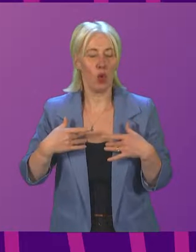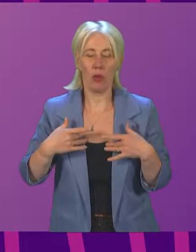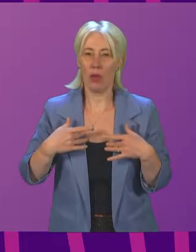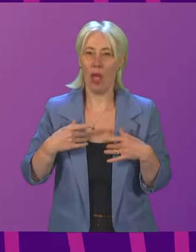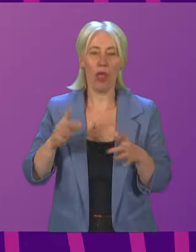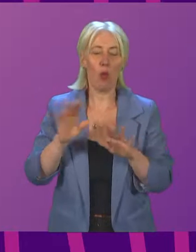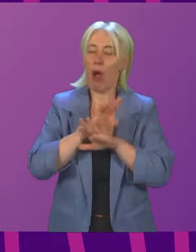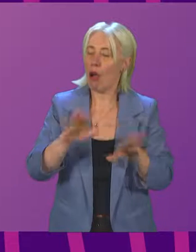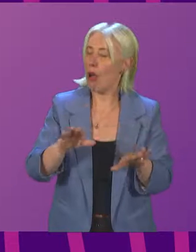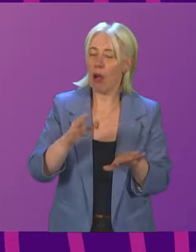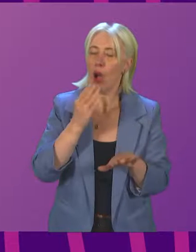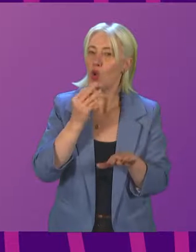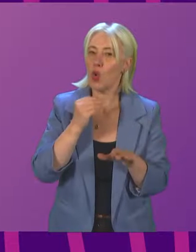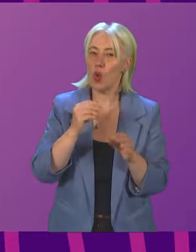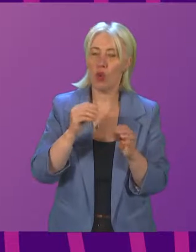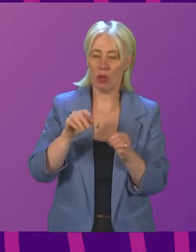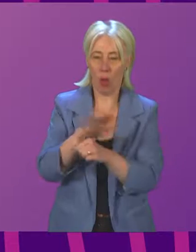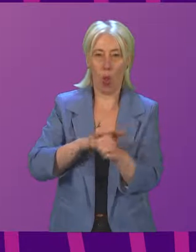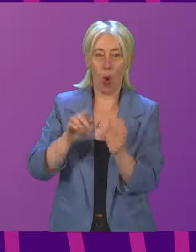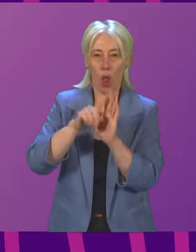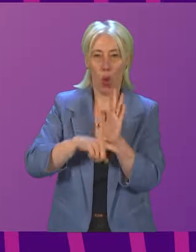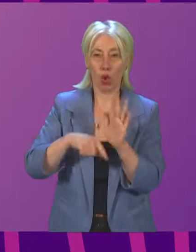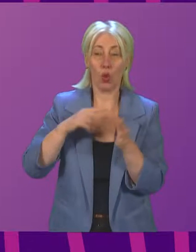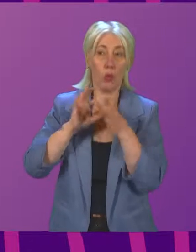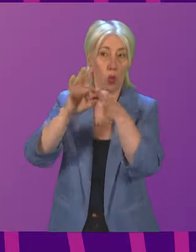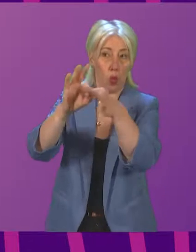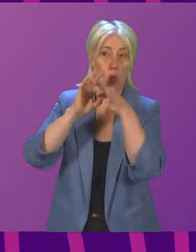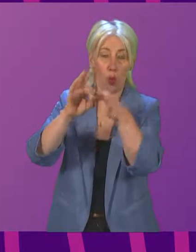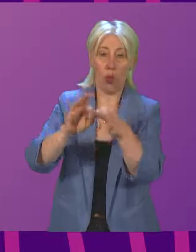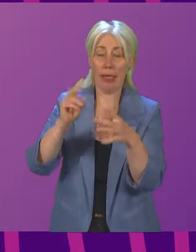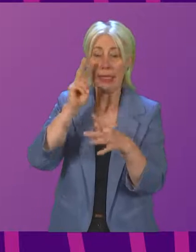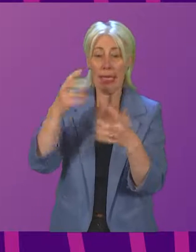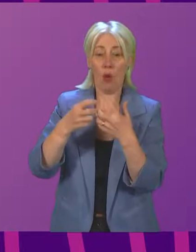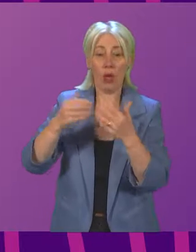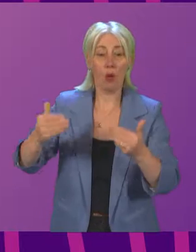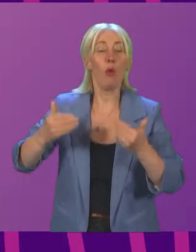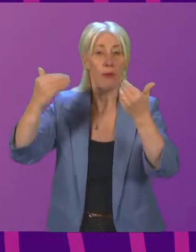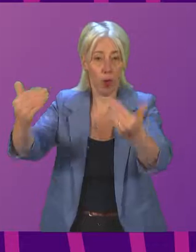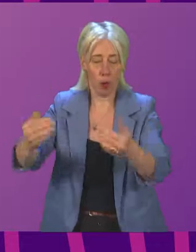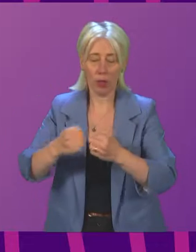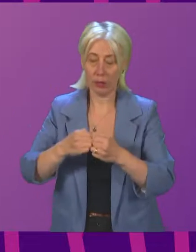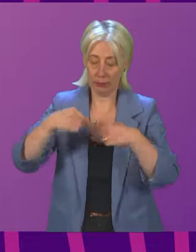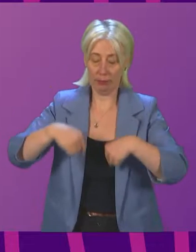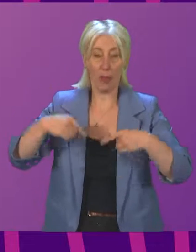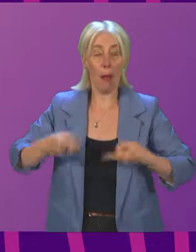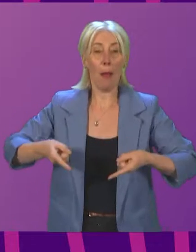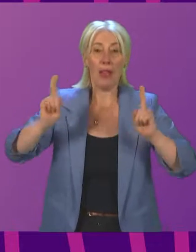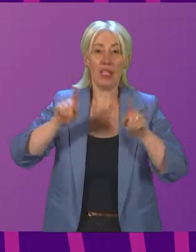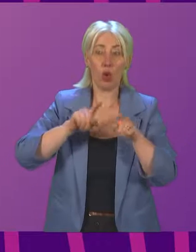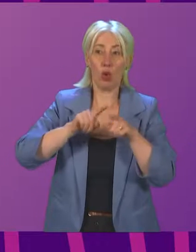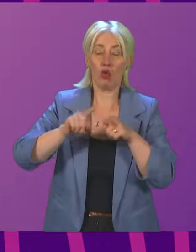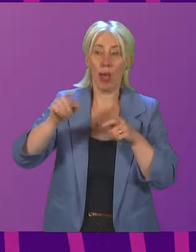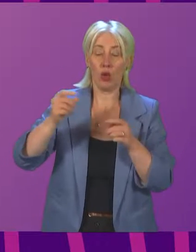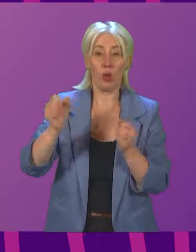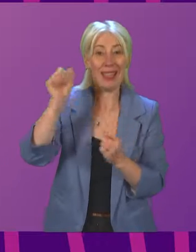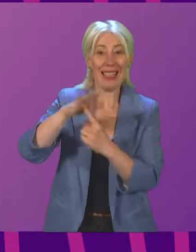them to explore every possible avenue to find a way forward. Ministers will look at bringing together key parties as soon